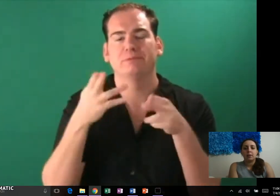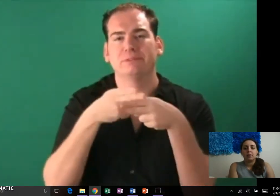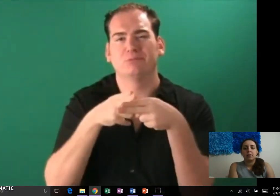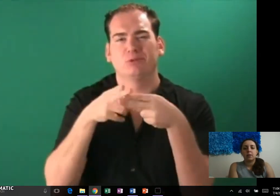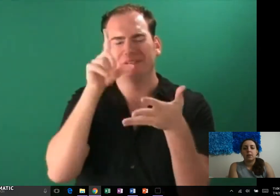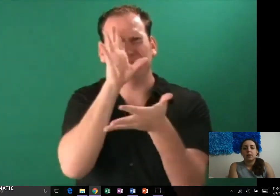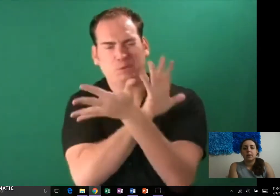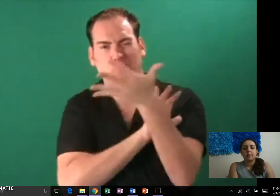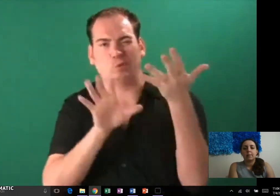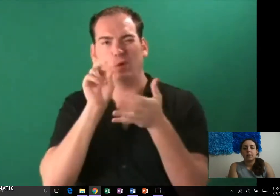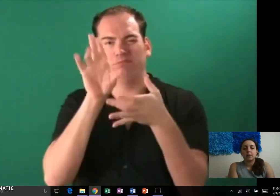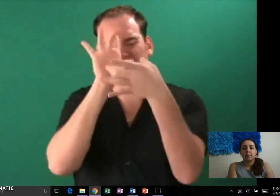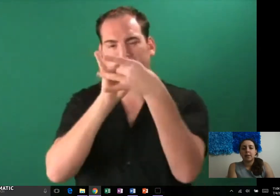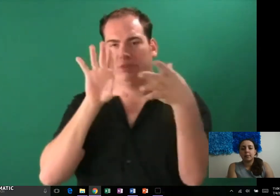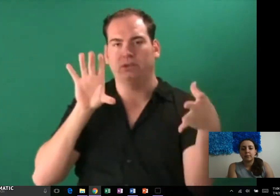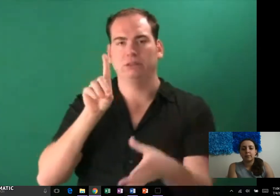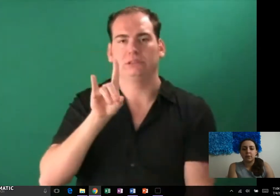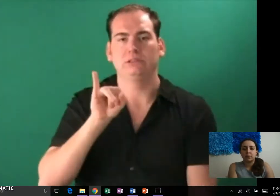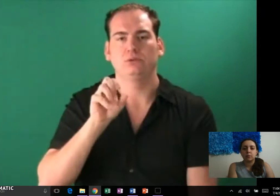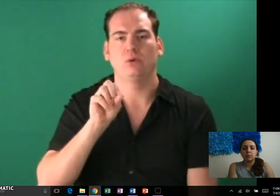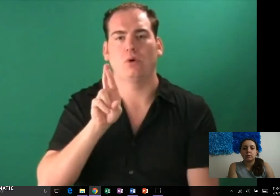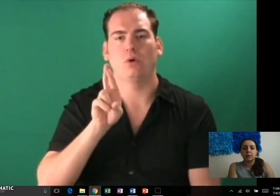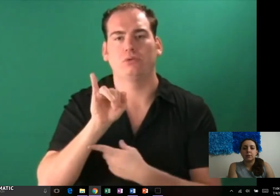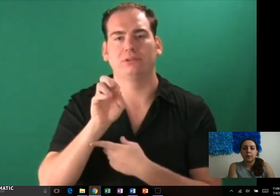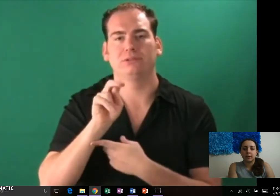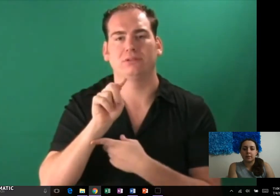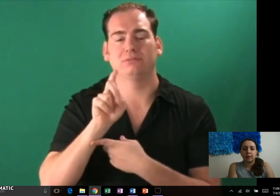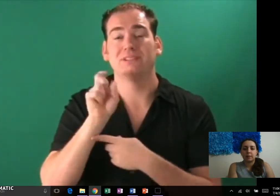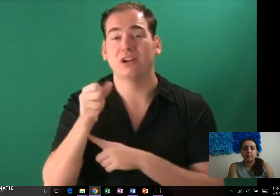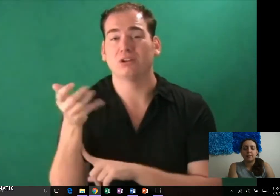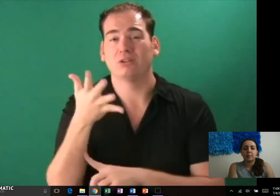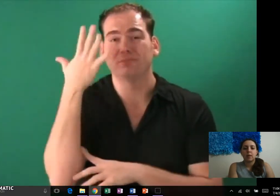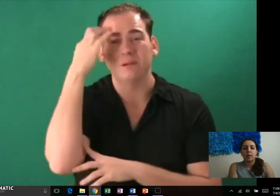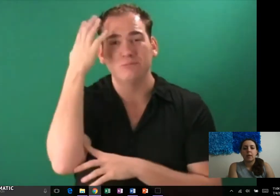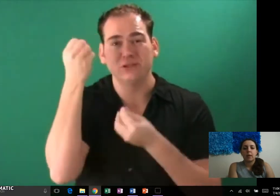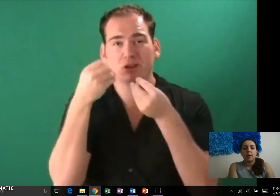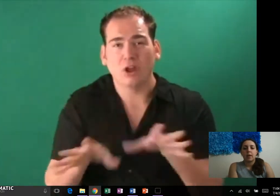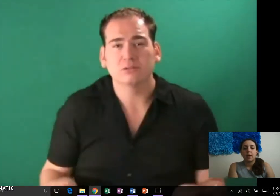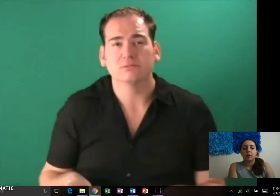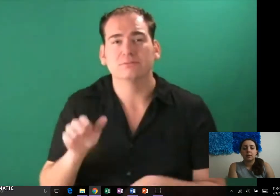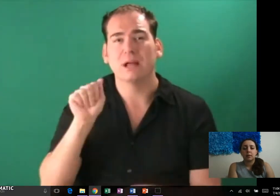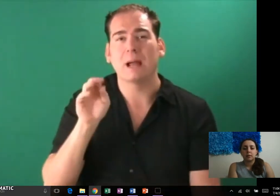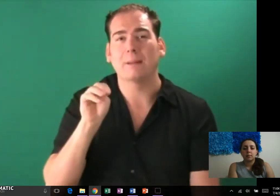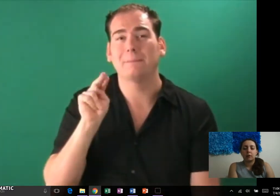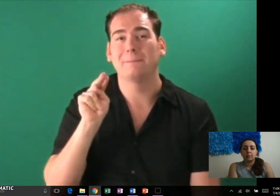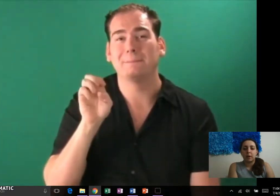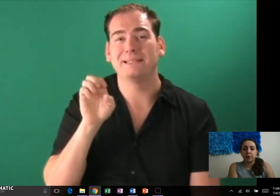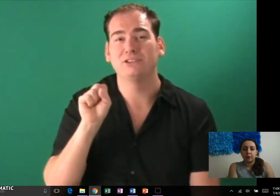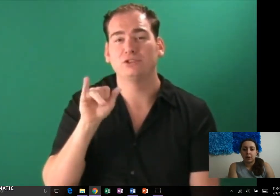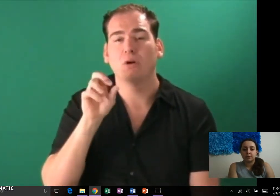they become confused or disoriented and possible memory loss